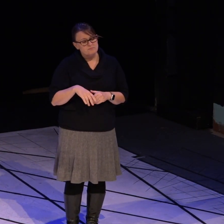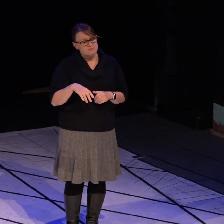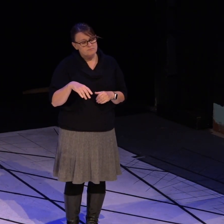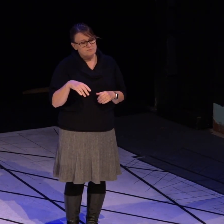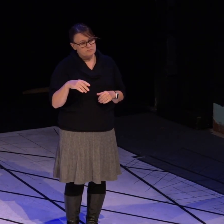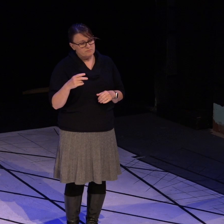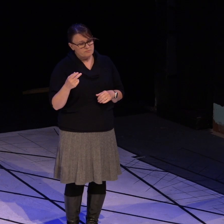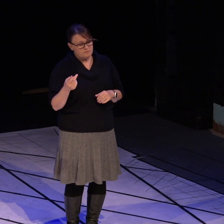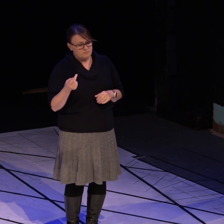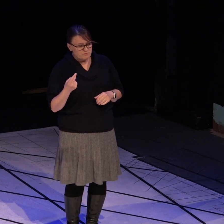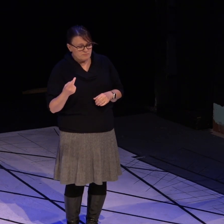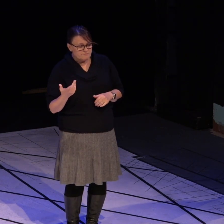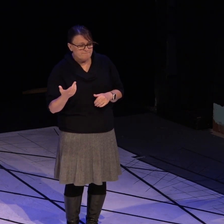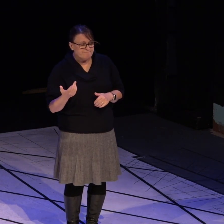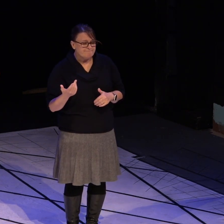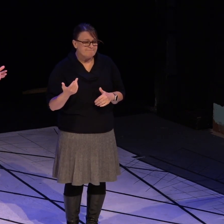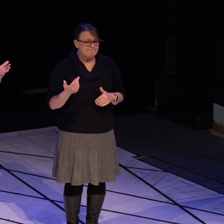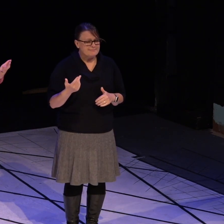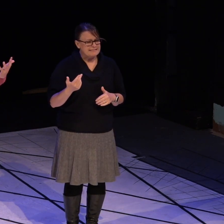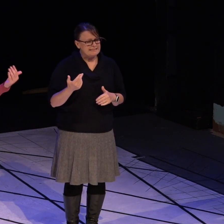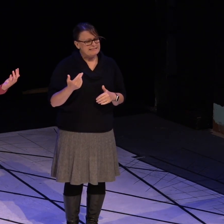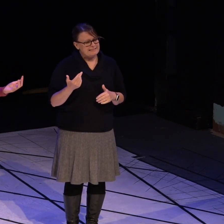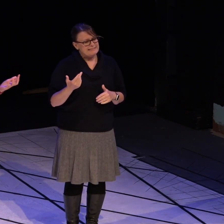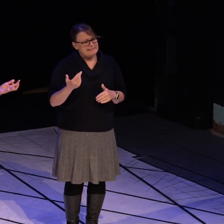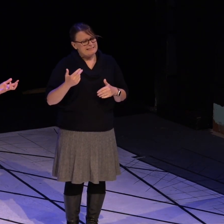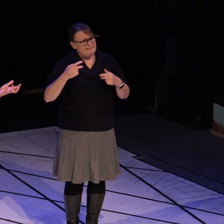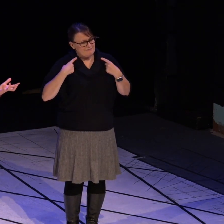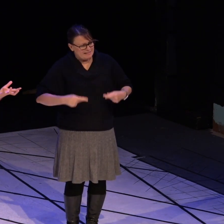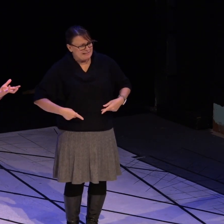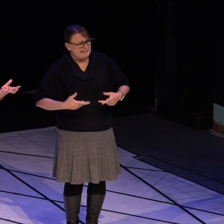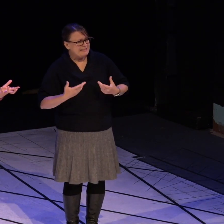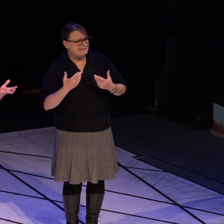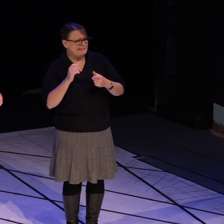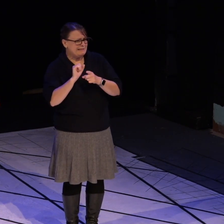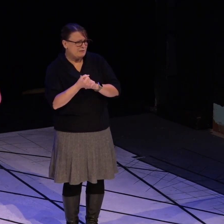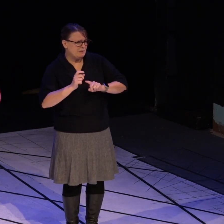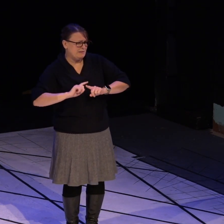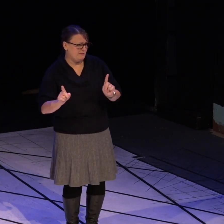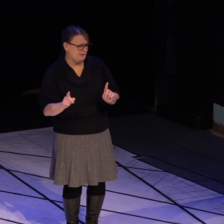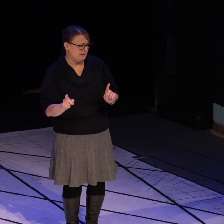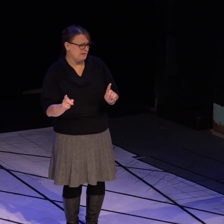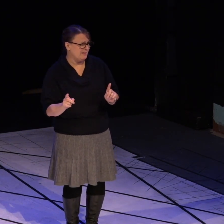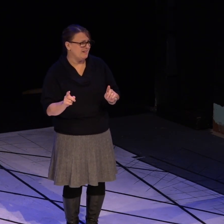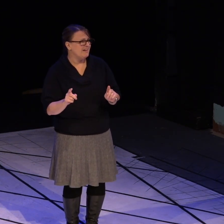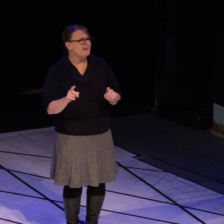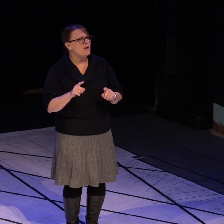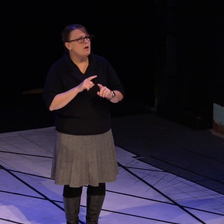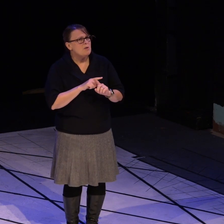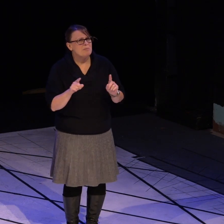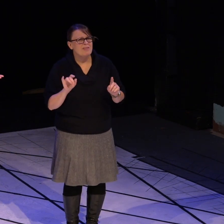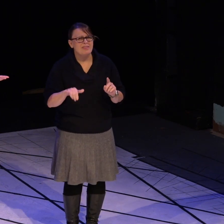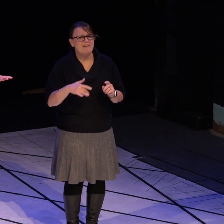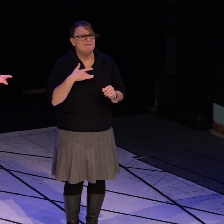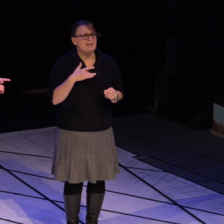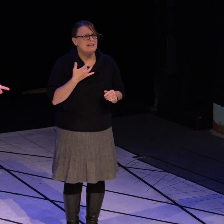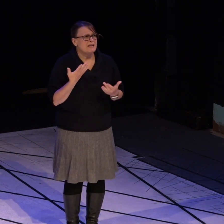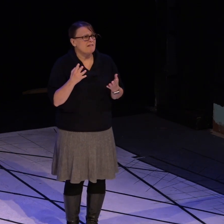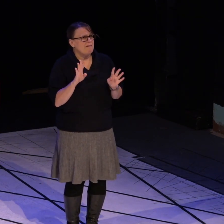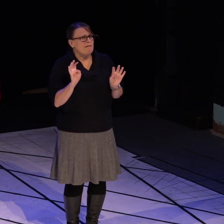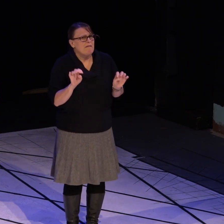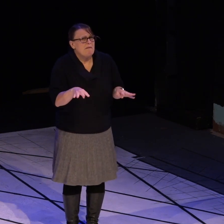dissimilar physical circumstances, the unknowns, the